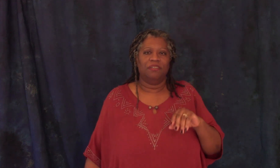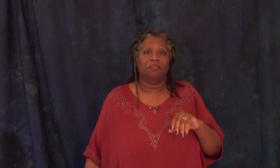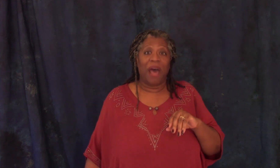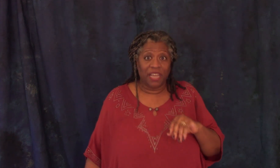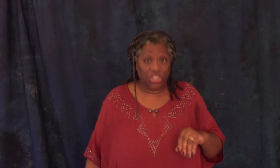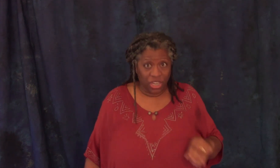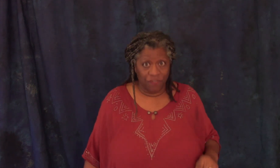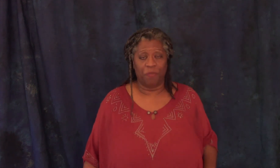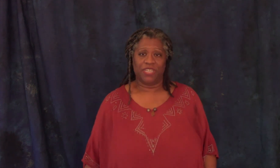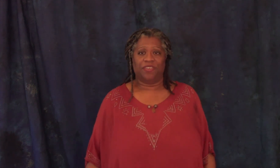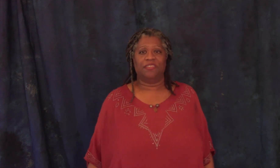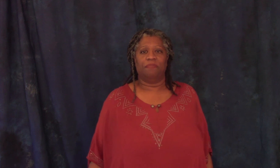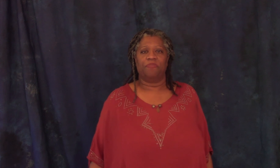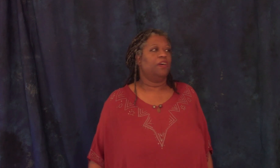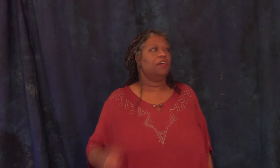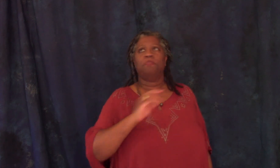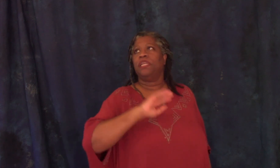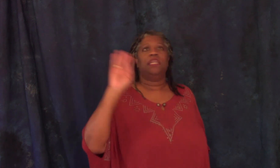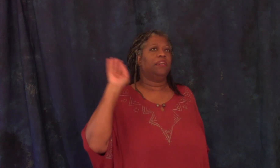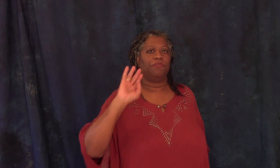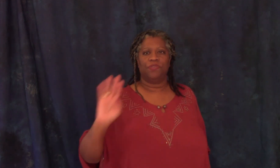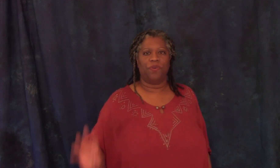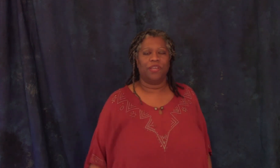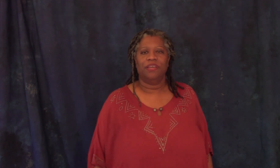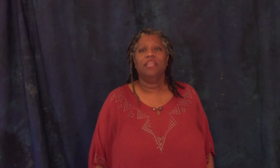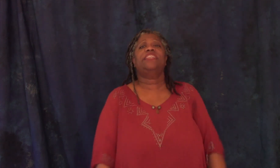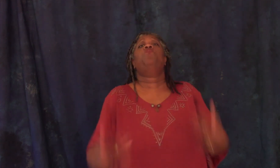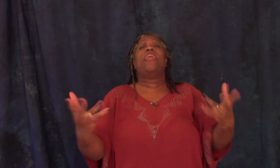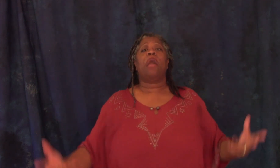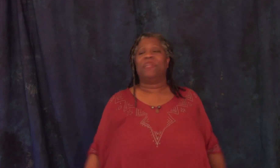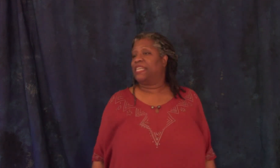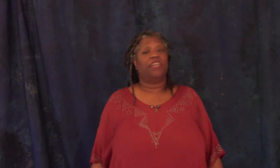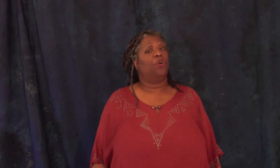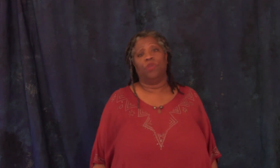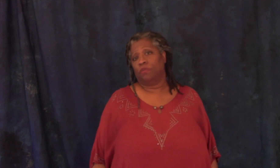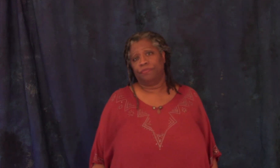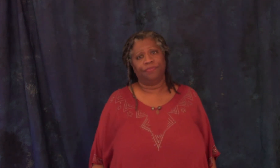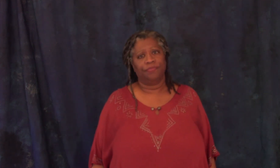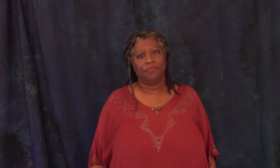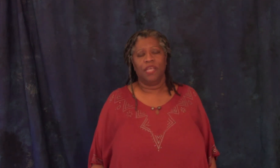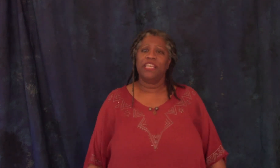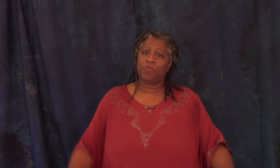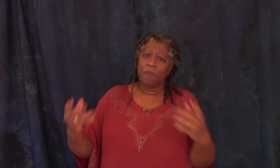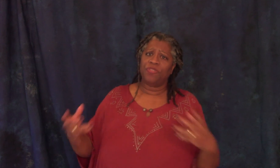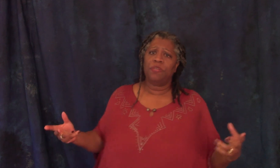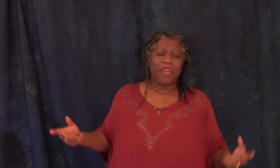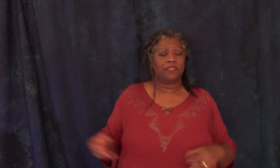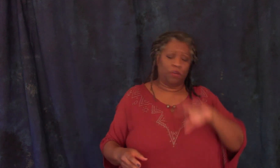back at the chicken farmer's house completely different story they said what happened he said i don't know this is what about the debate he said there